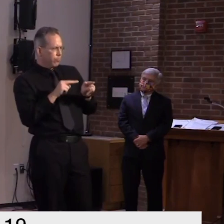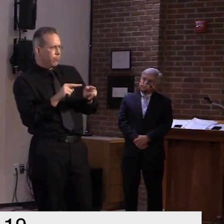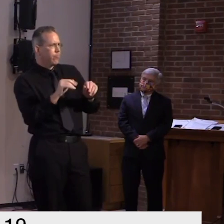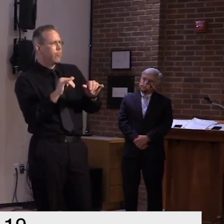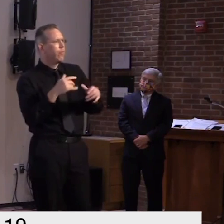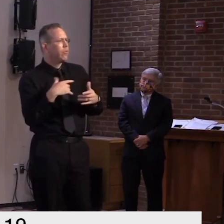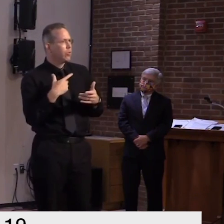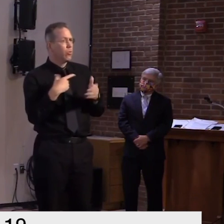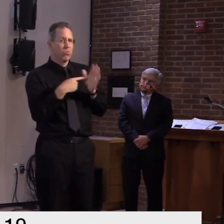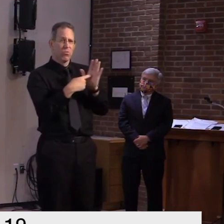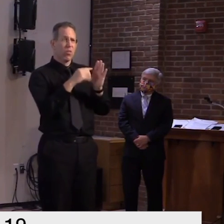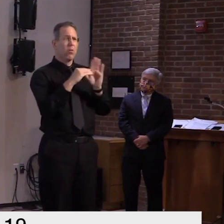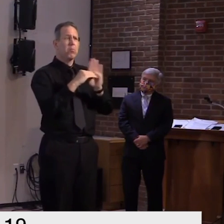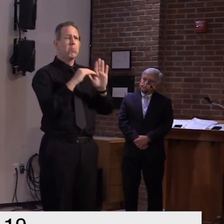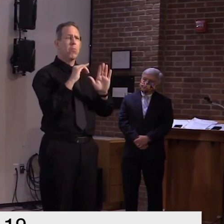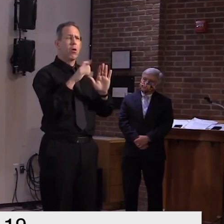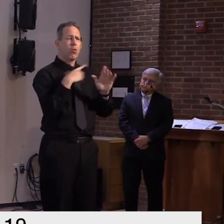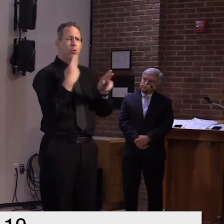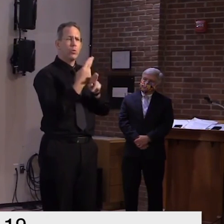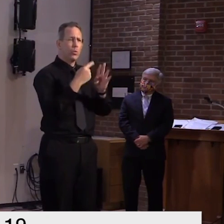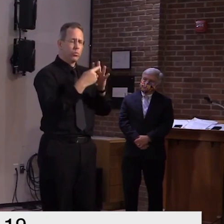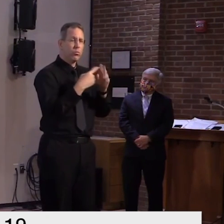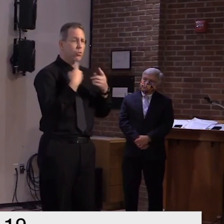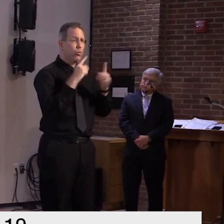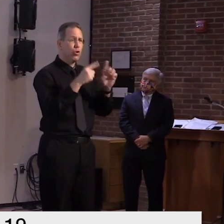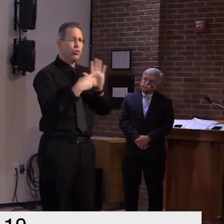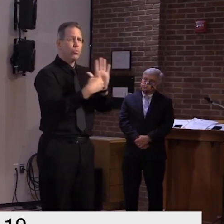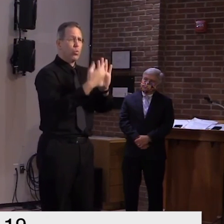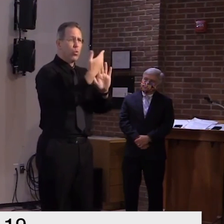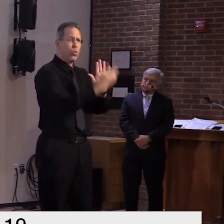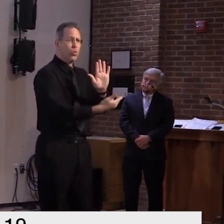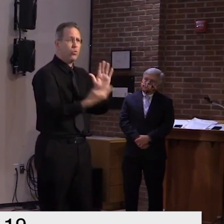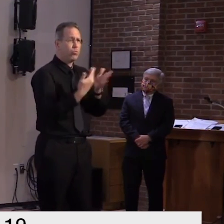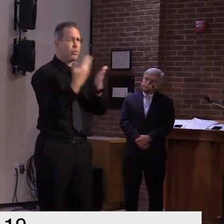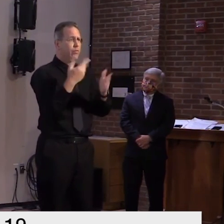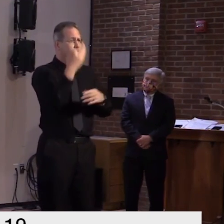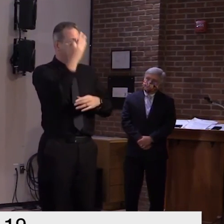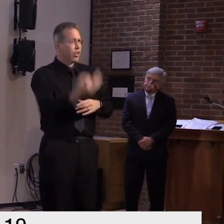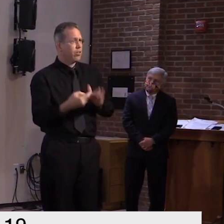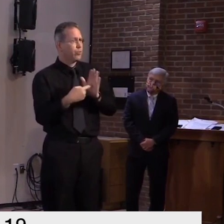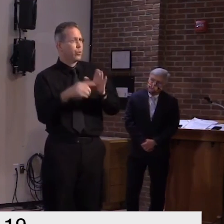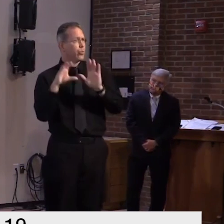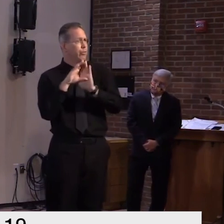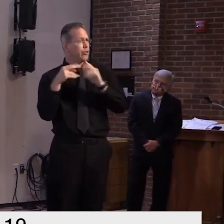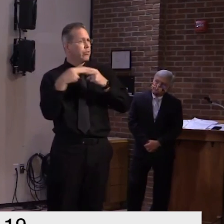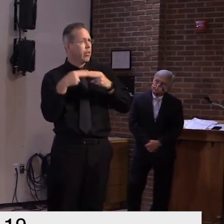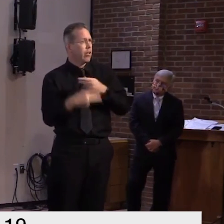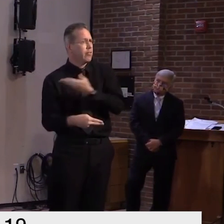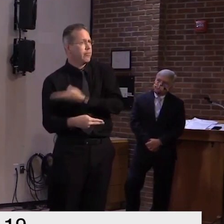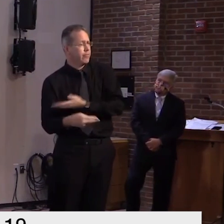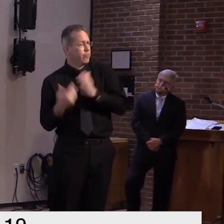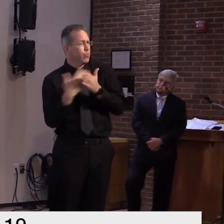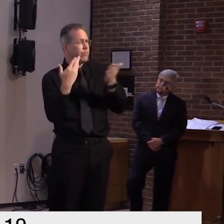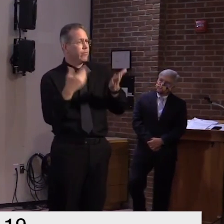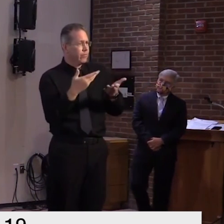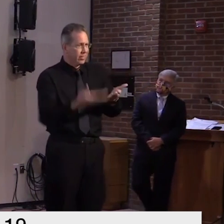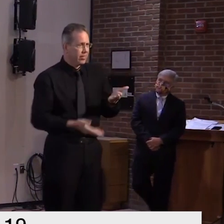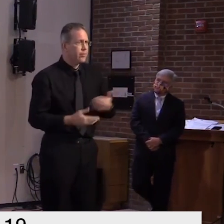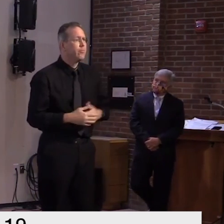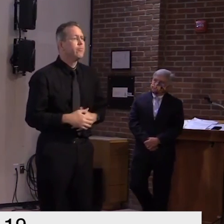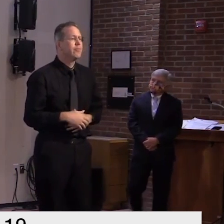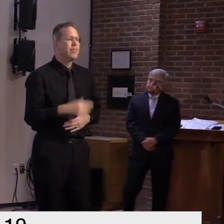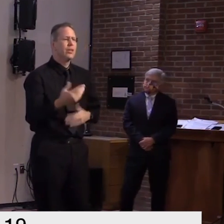that you could run into trouble and there are plenty of examples of that in the evening news